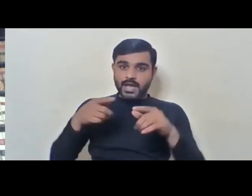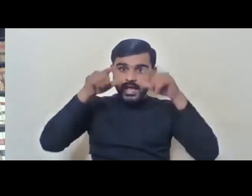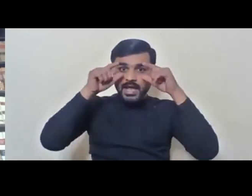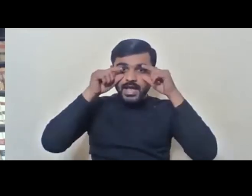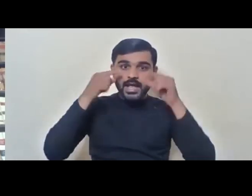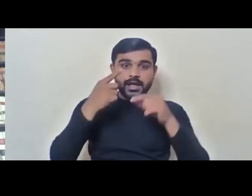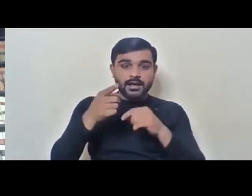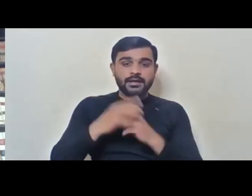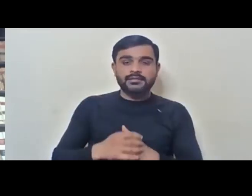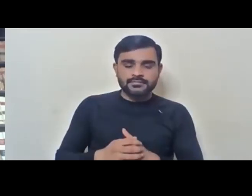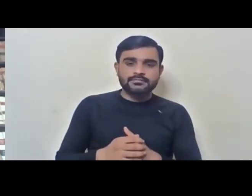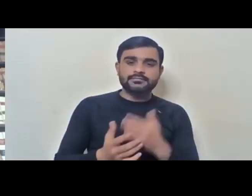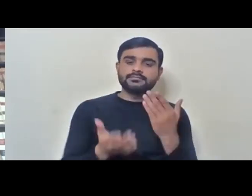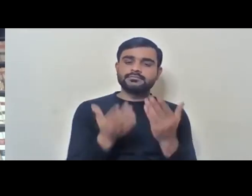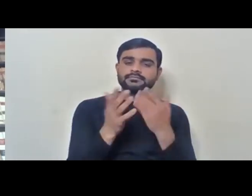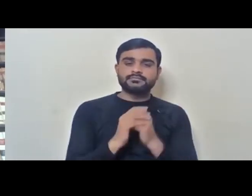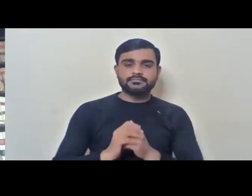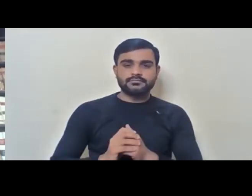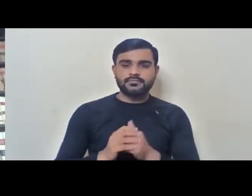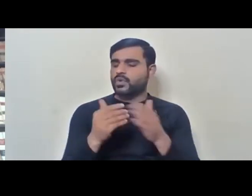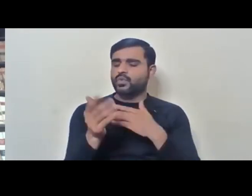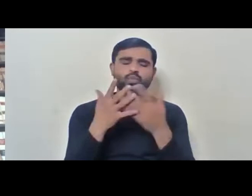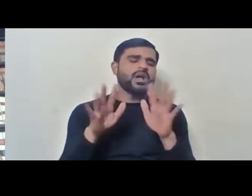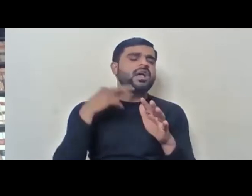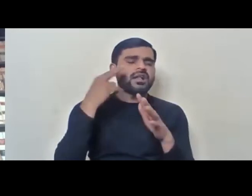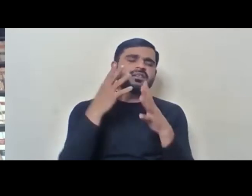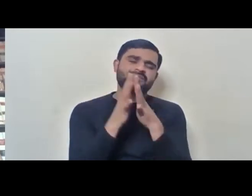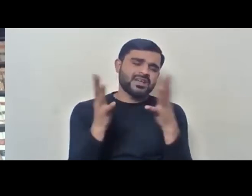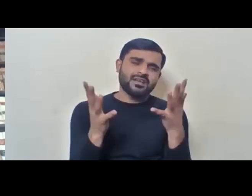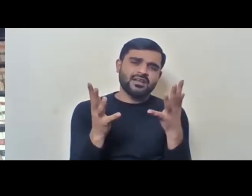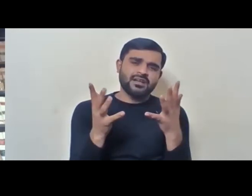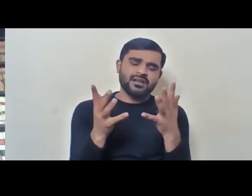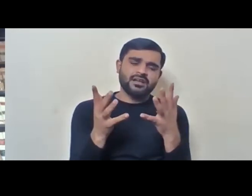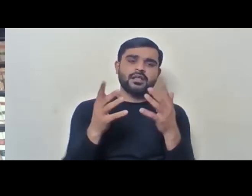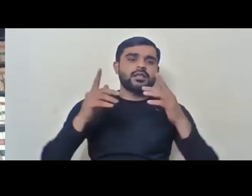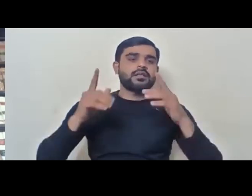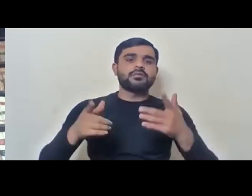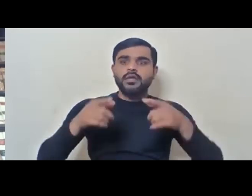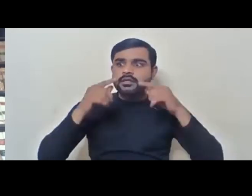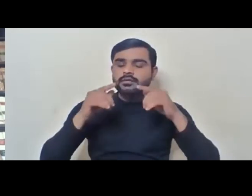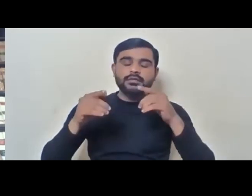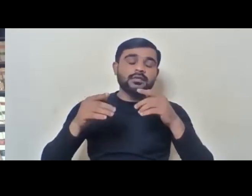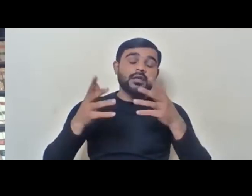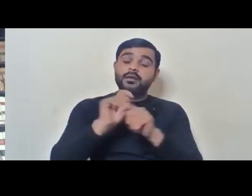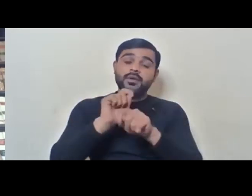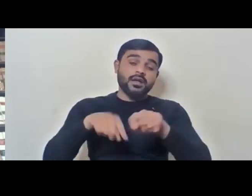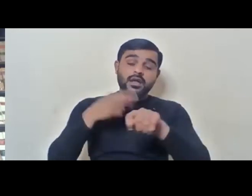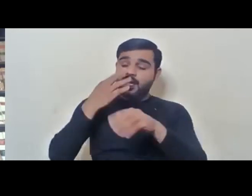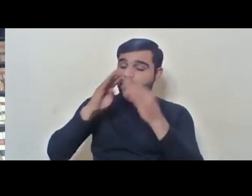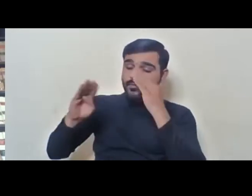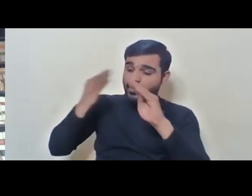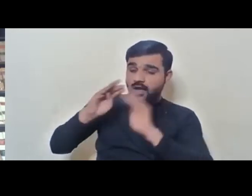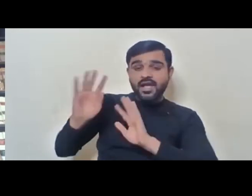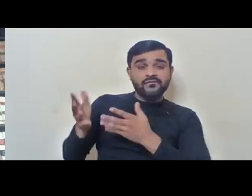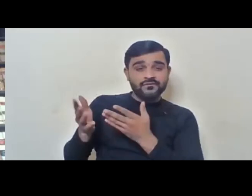whatever, you know, had stitches, and they started making fun of it. And